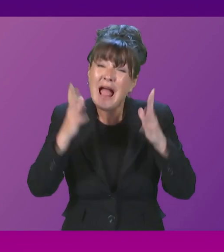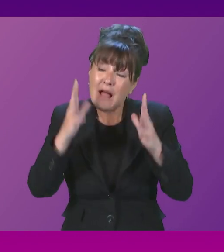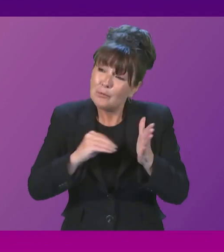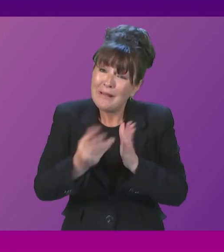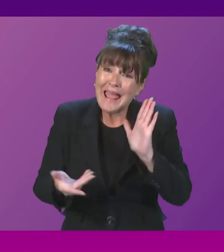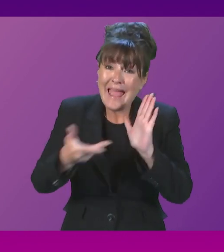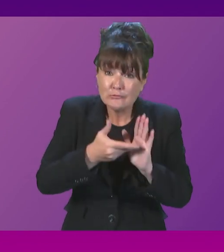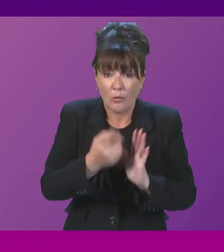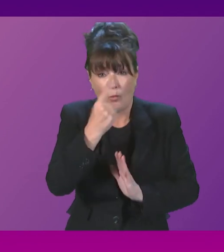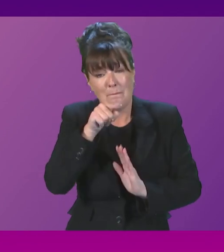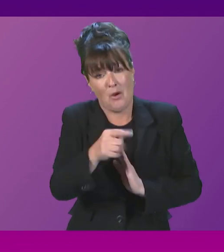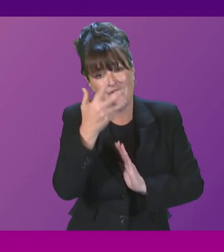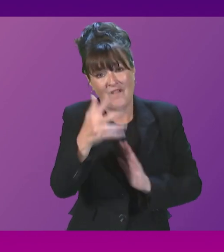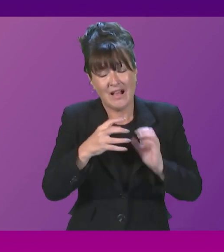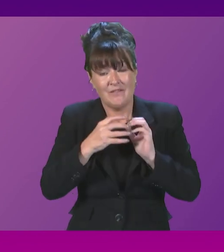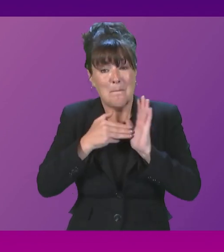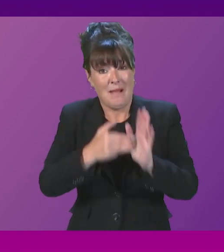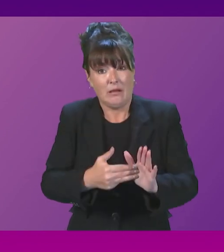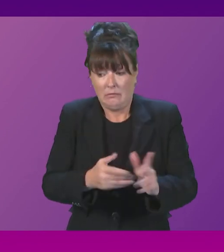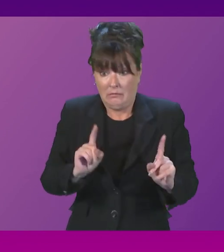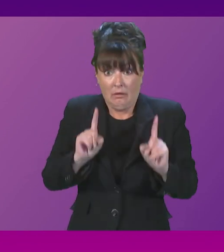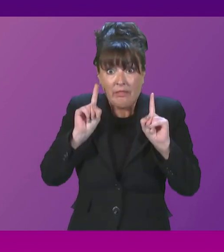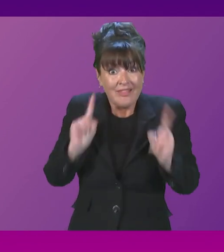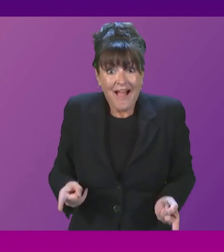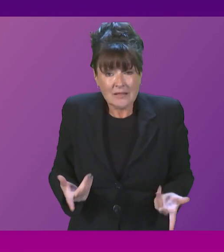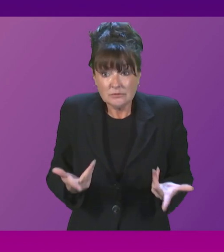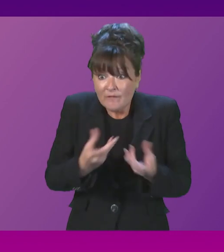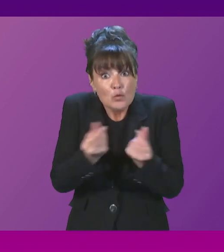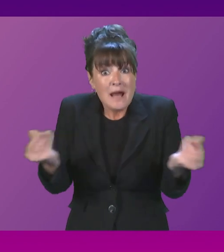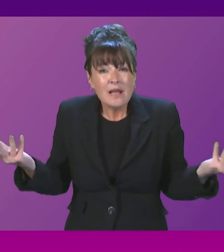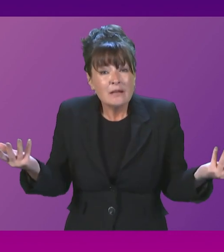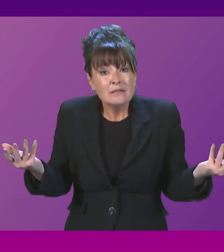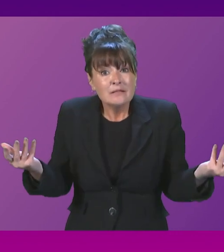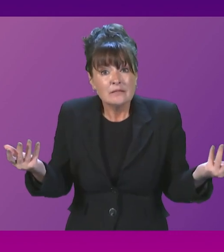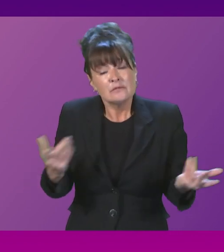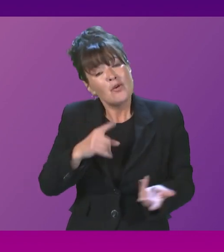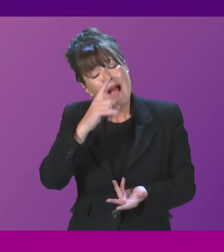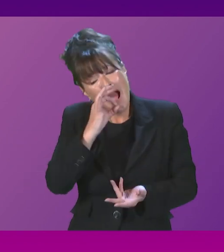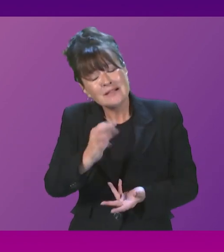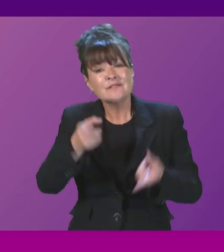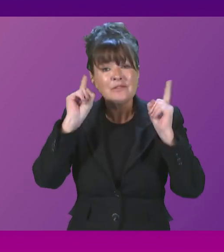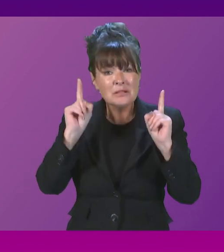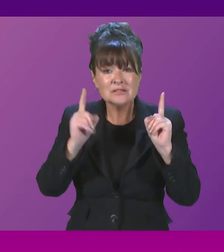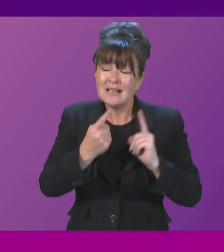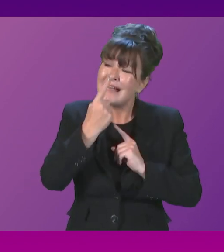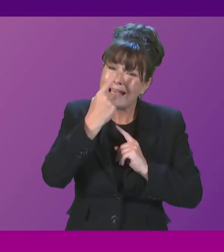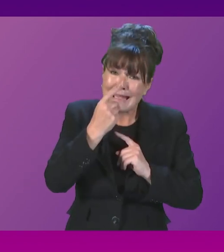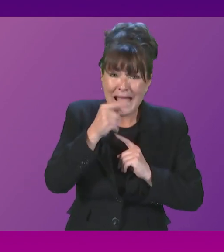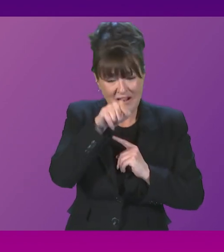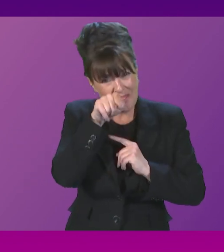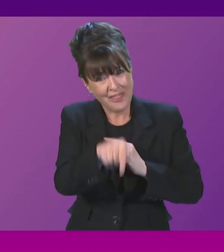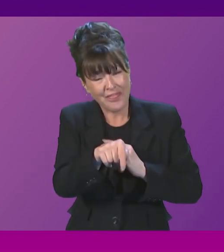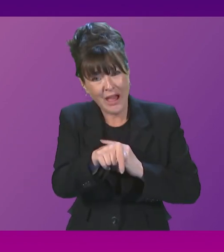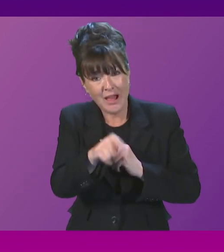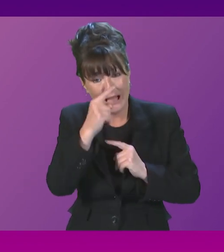million extra alone, and they simply do not have that money. Can the First Minister consider whether the order can be paused